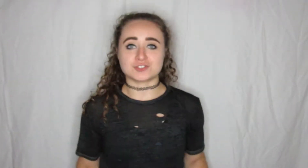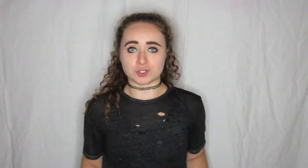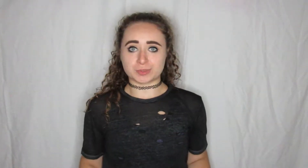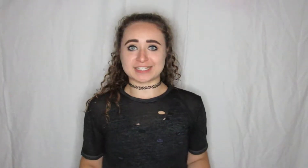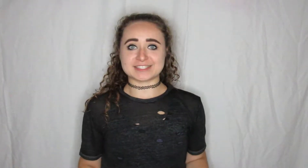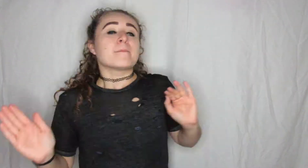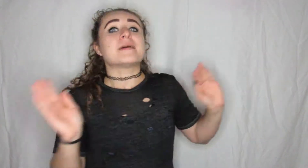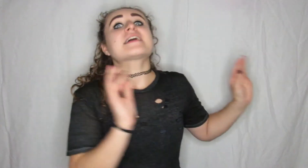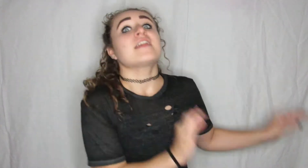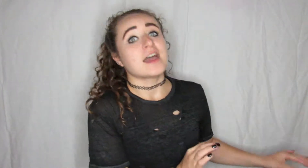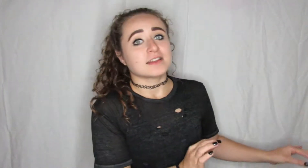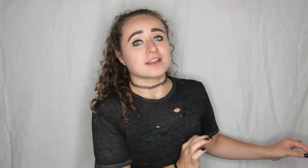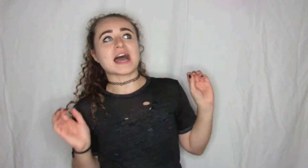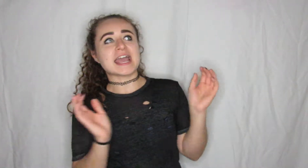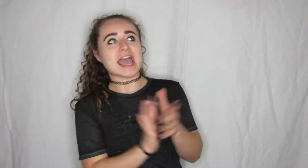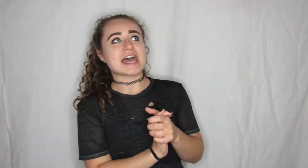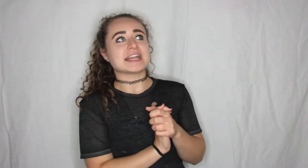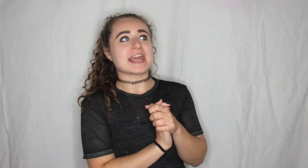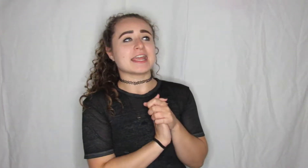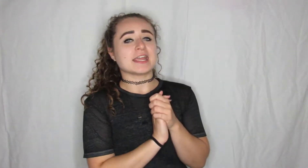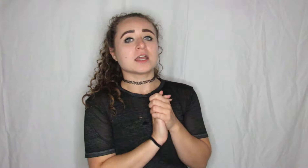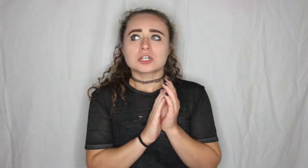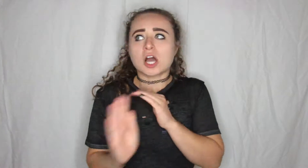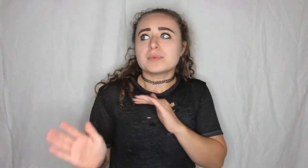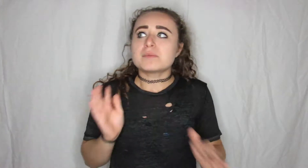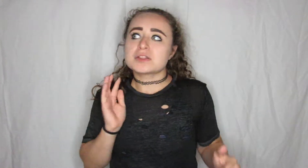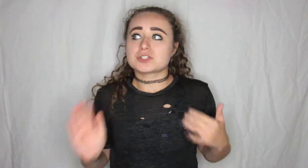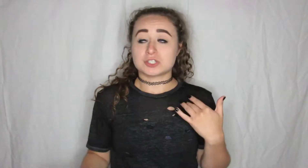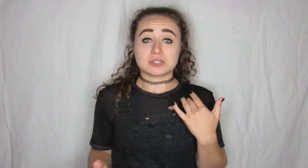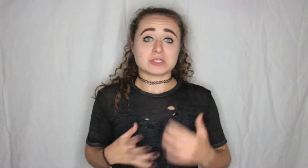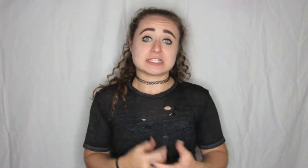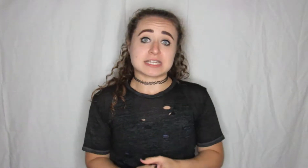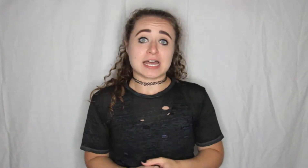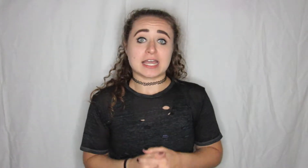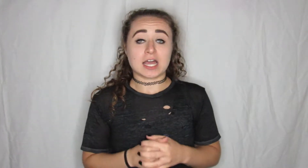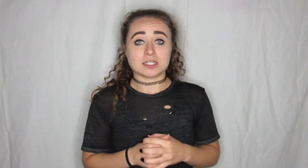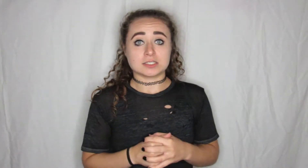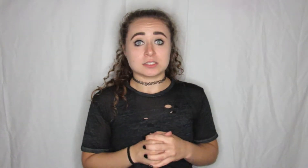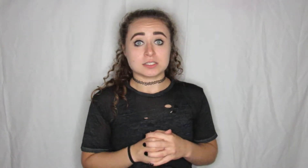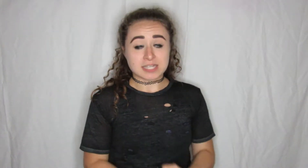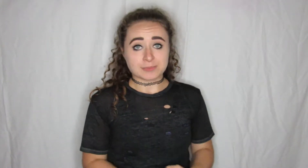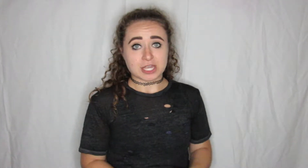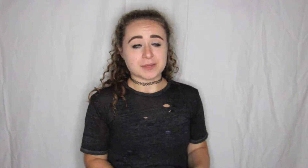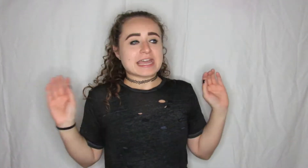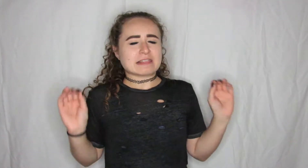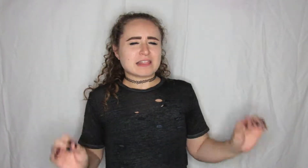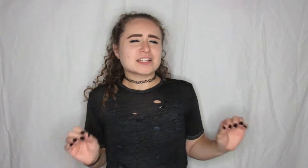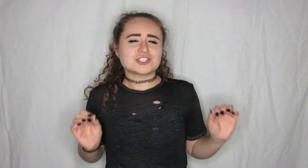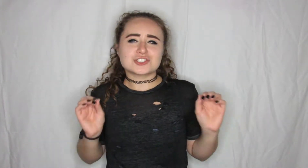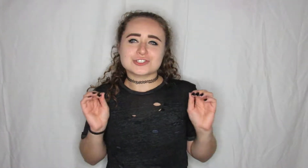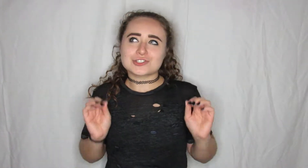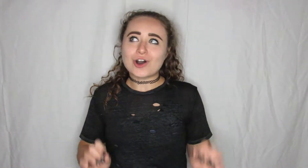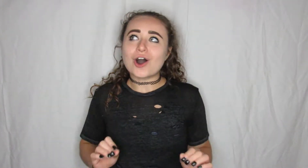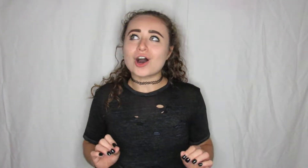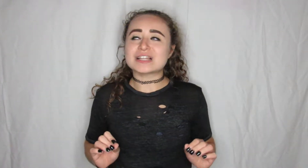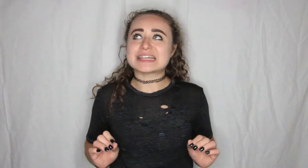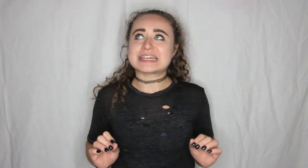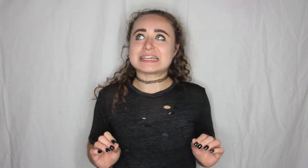took place back then I had a couple month streak with this guy on snapchat and let's just call him